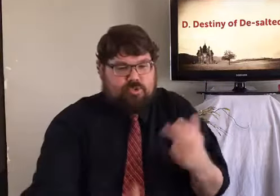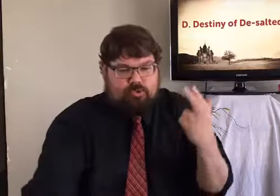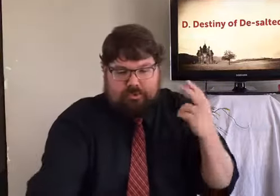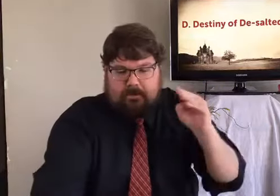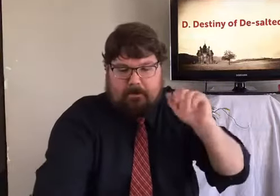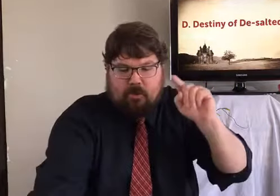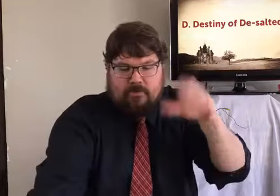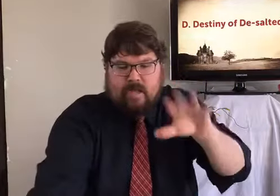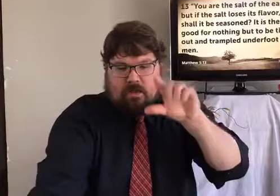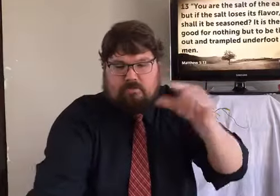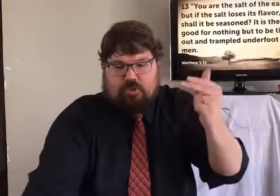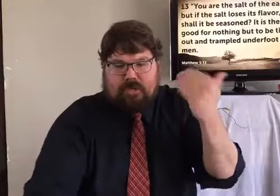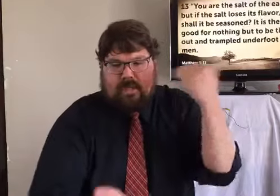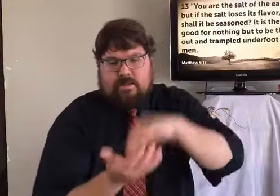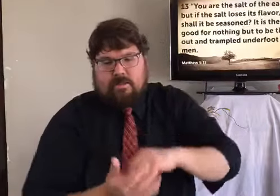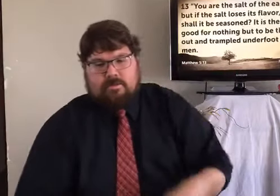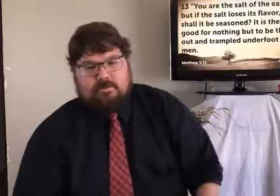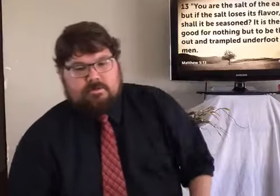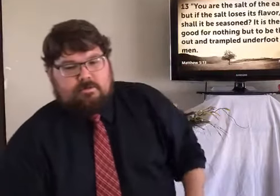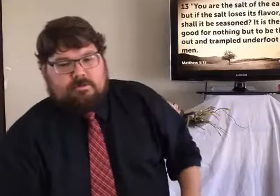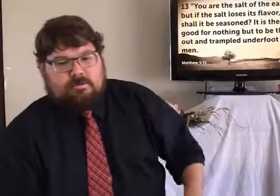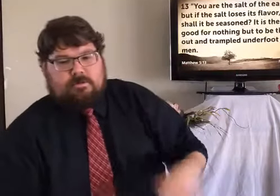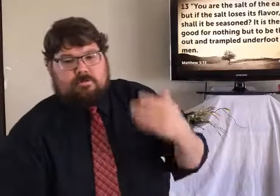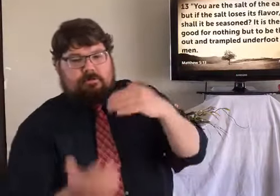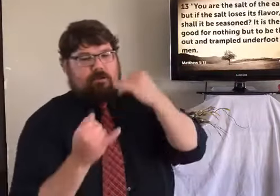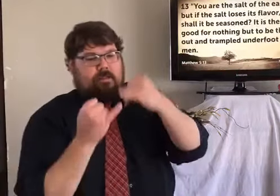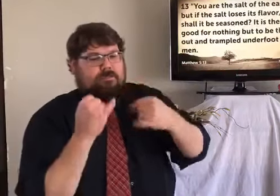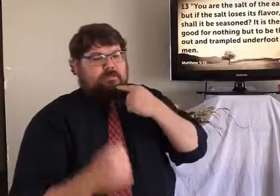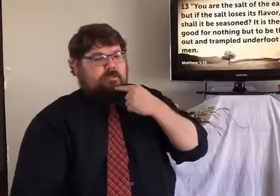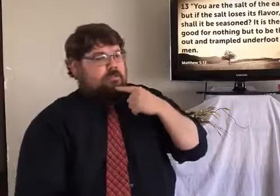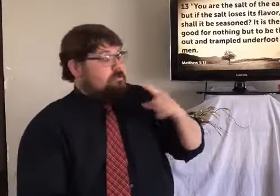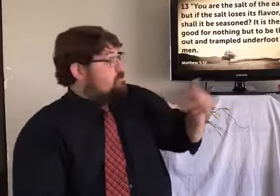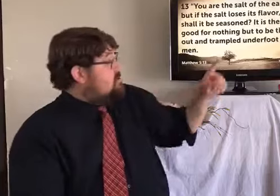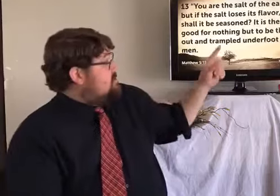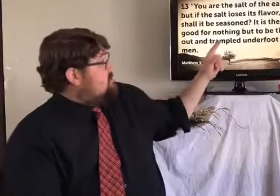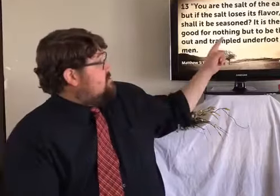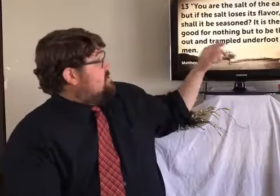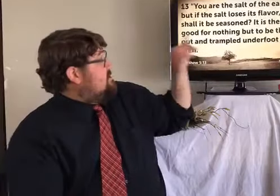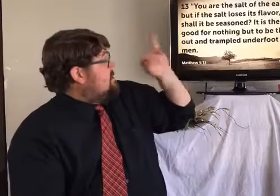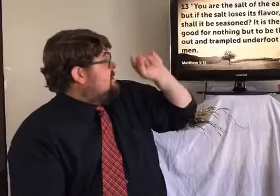But what is the end for someone who has lost his flavor?